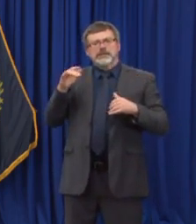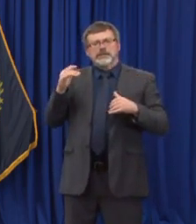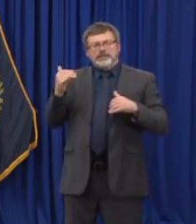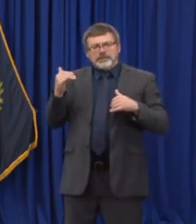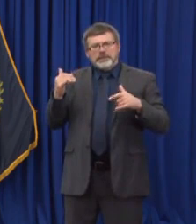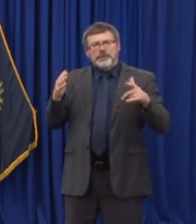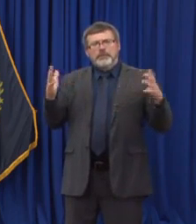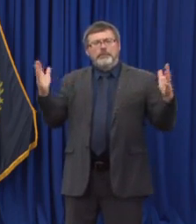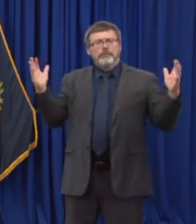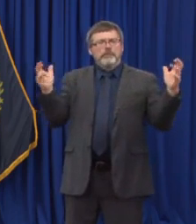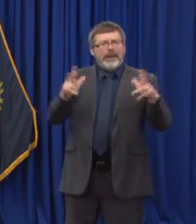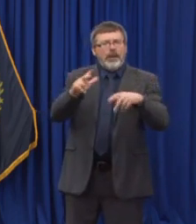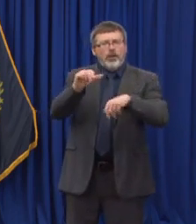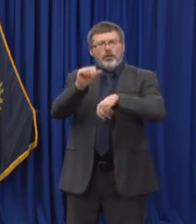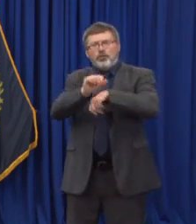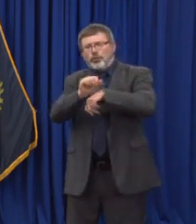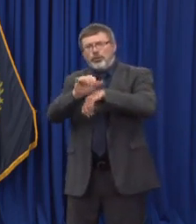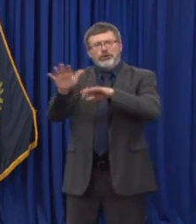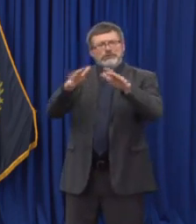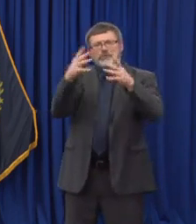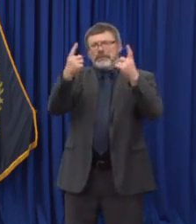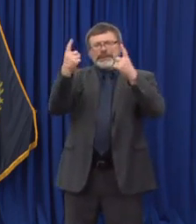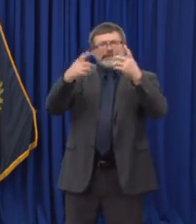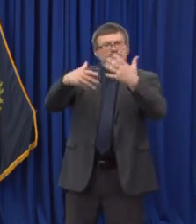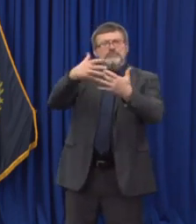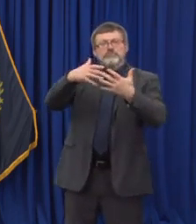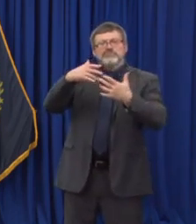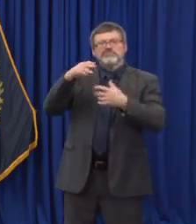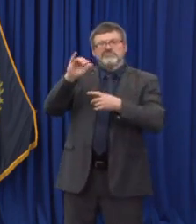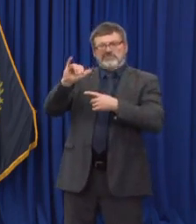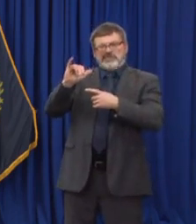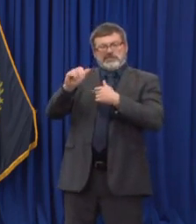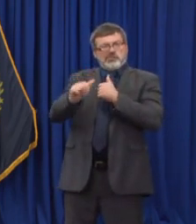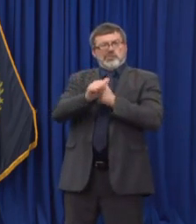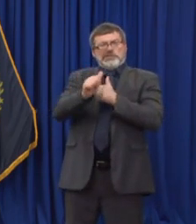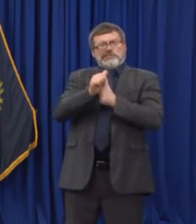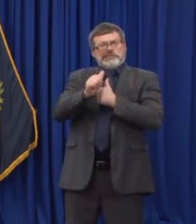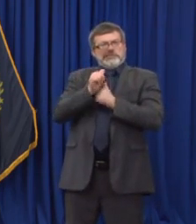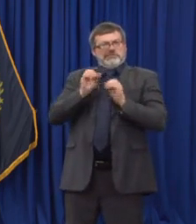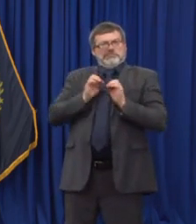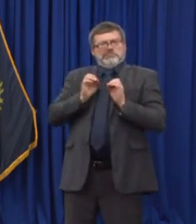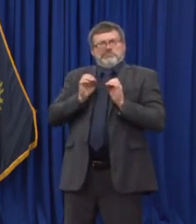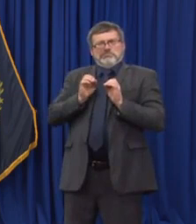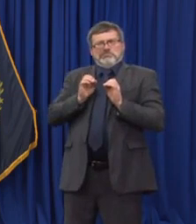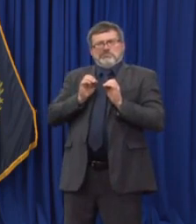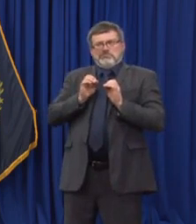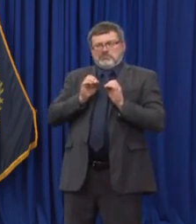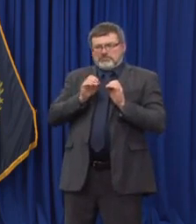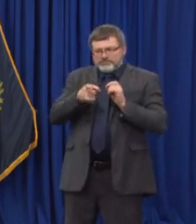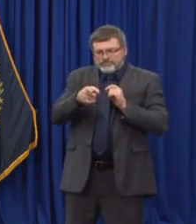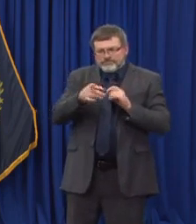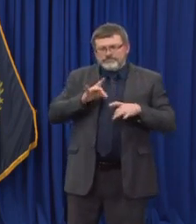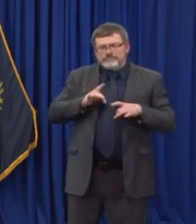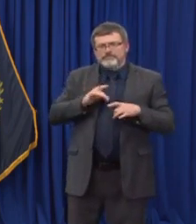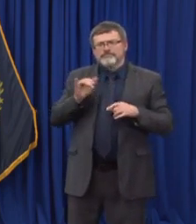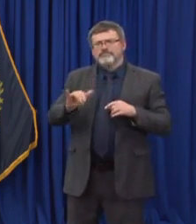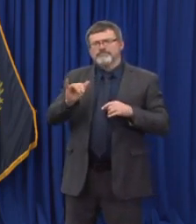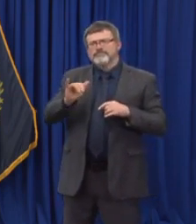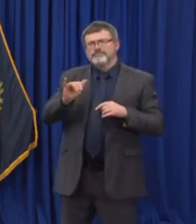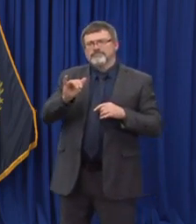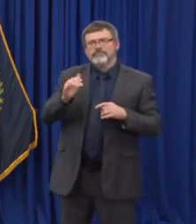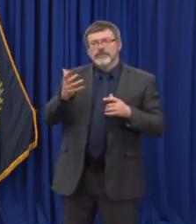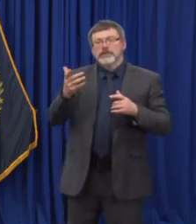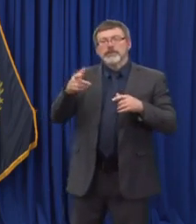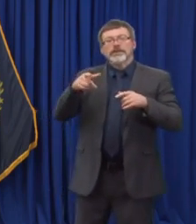who have COVID-19 have no identified risk factor and we think this really is representing that community transmission however